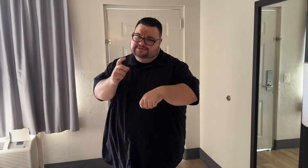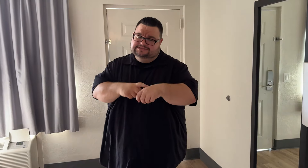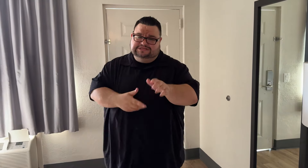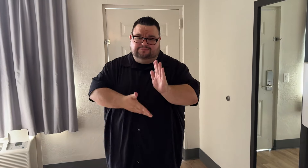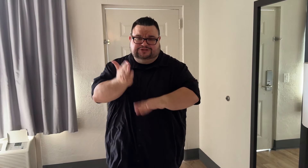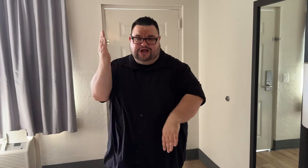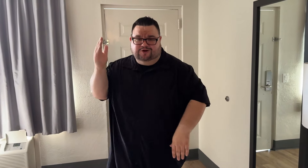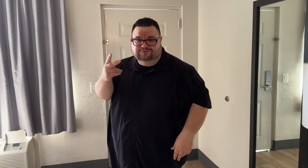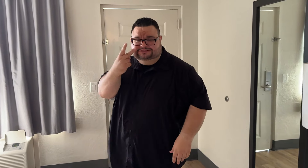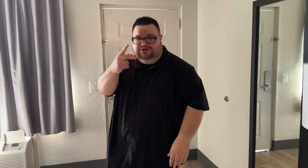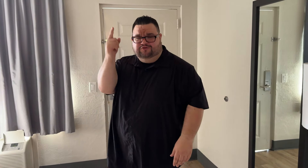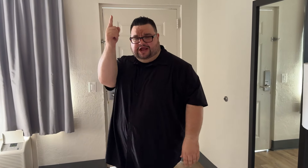Time to go. See you there.